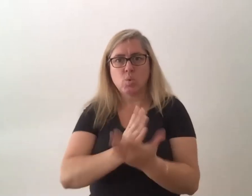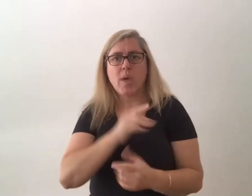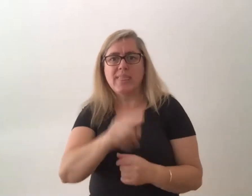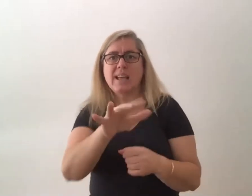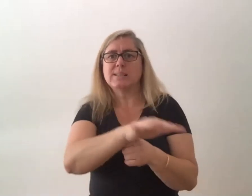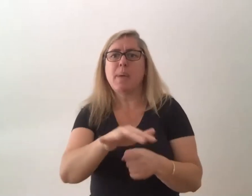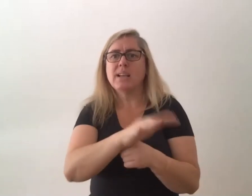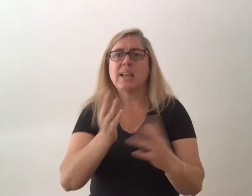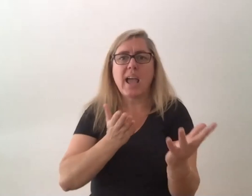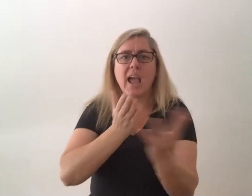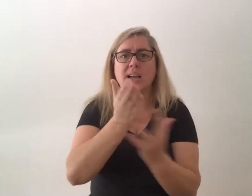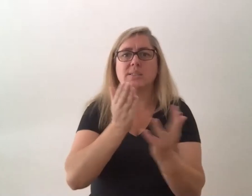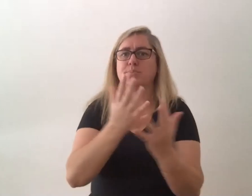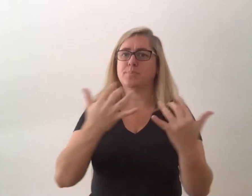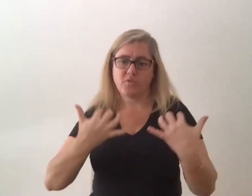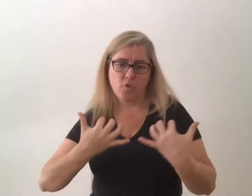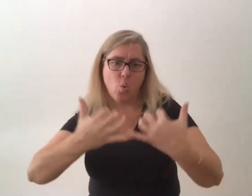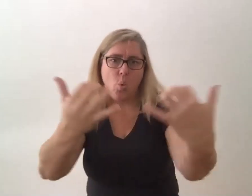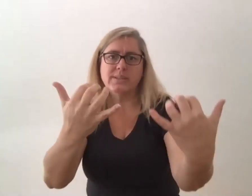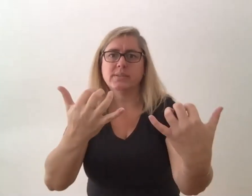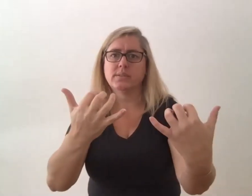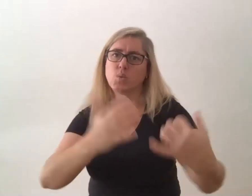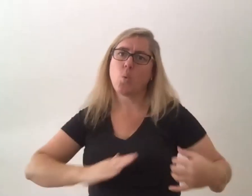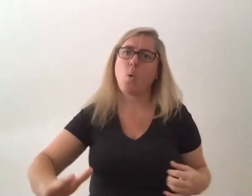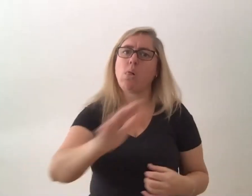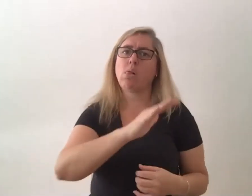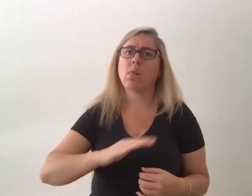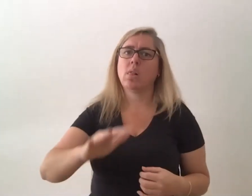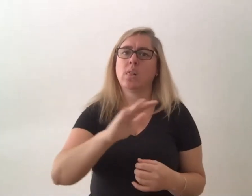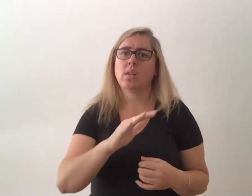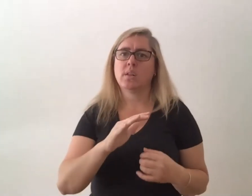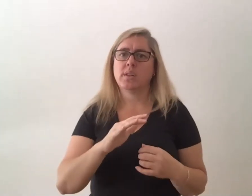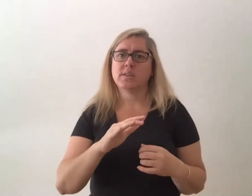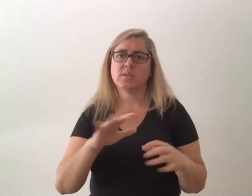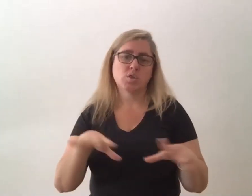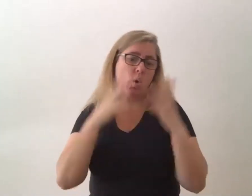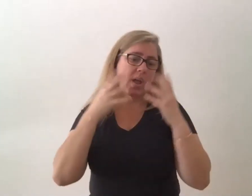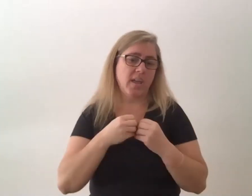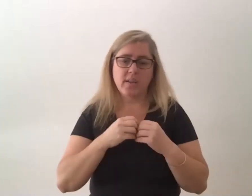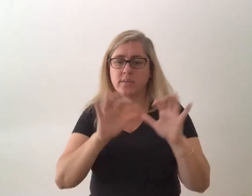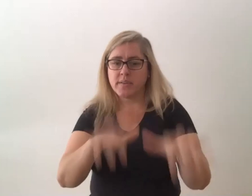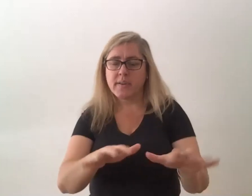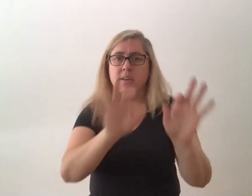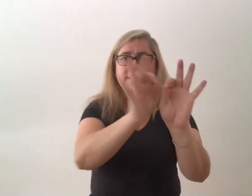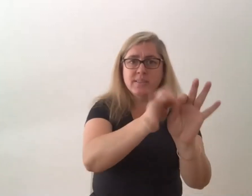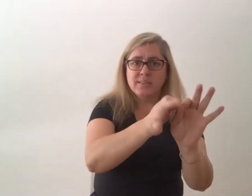into for audiences so the whole thing had embedded um sign language interpretation um and